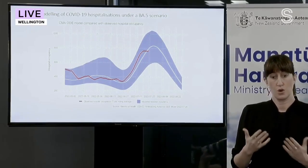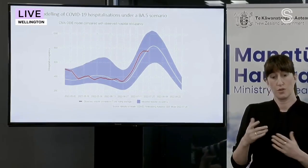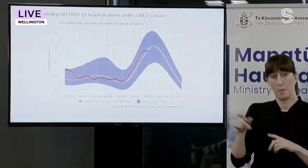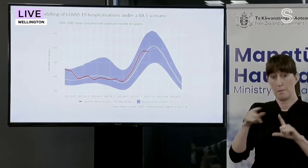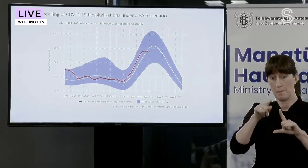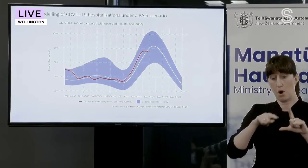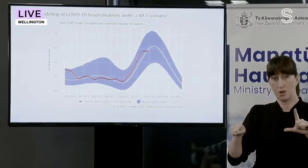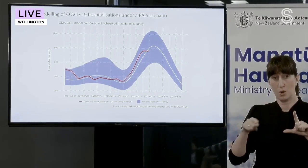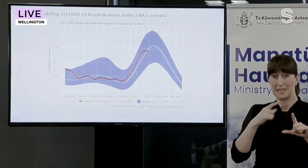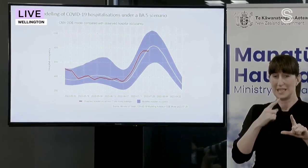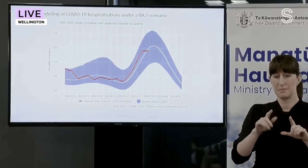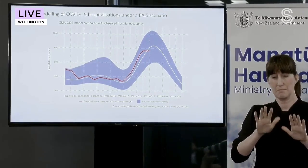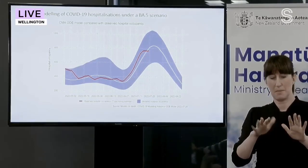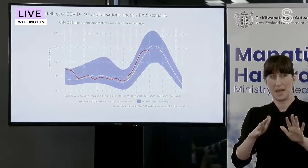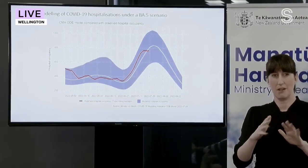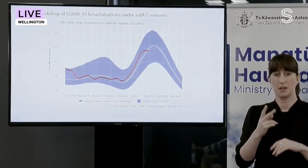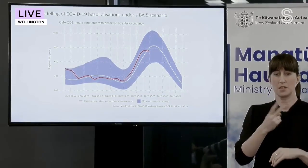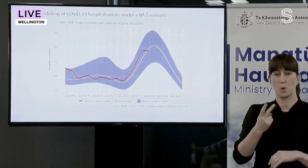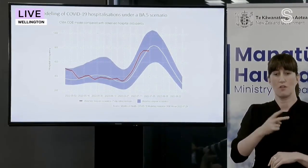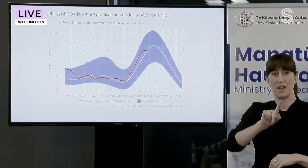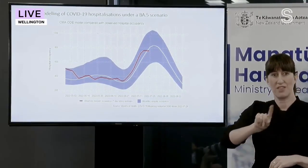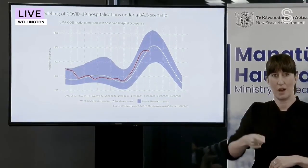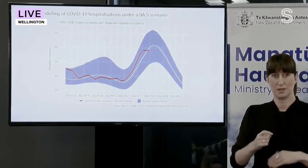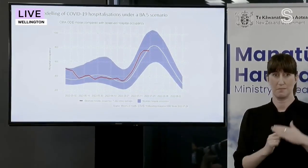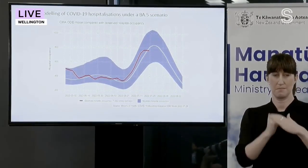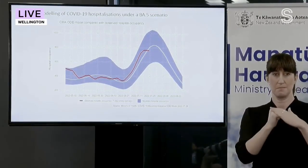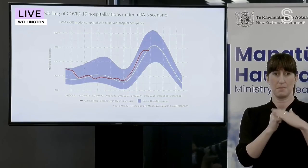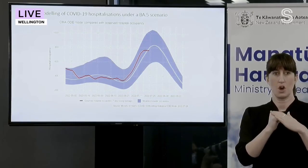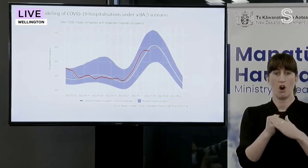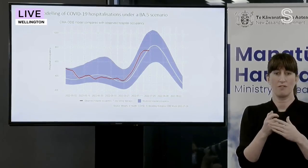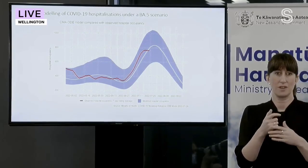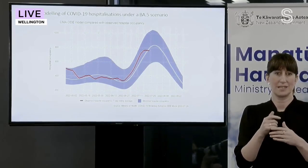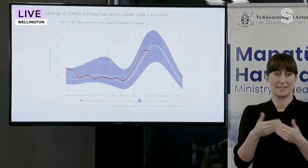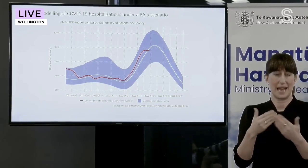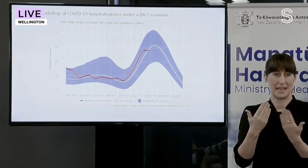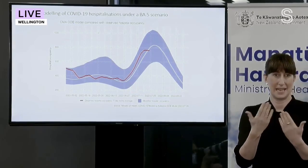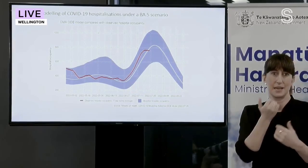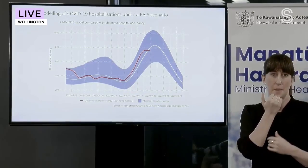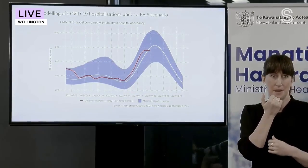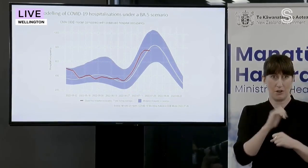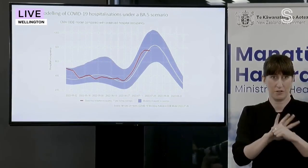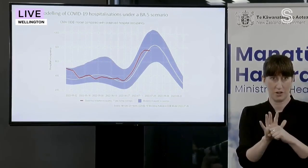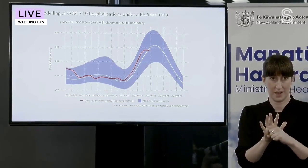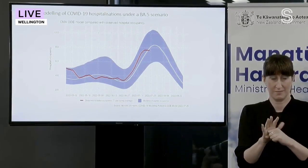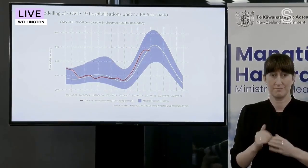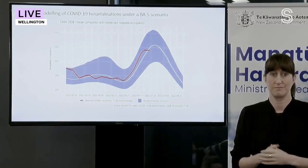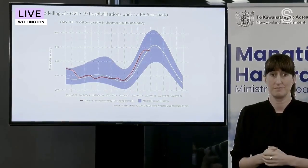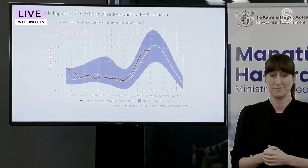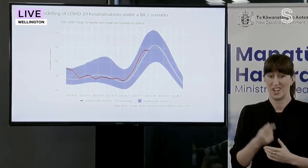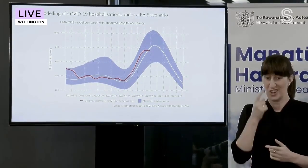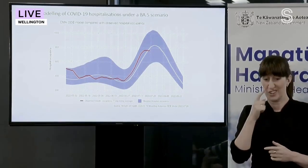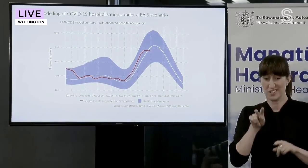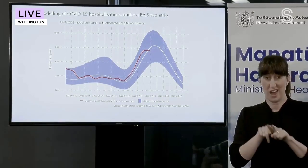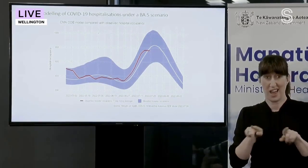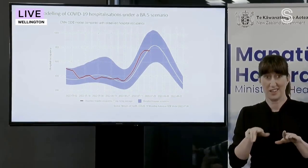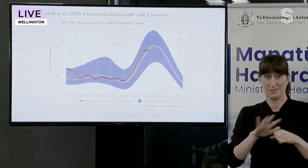is more likely to peak at around 12,000. And currently, as you know, we are tracking below that, and it looks like our case numbers are declining.